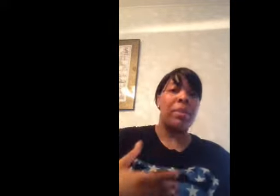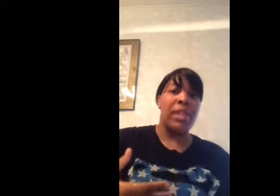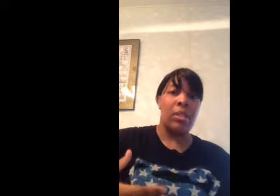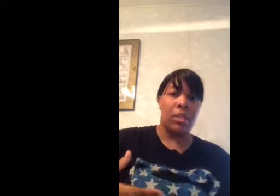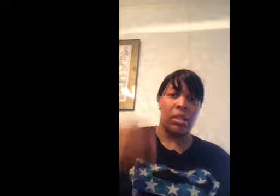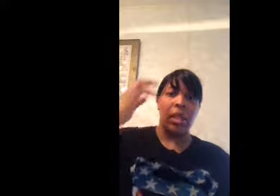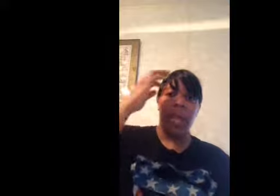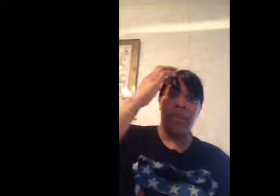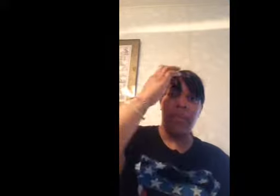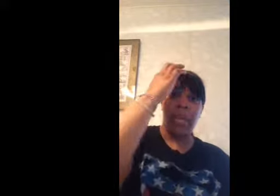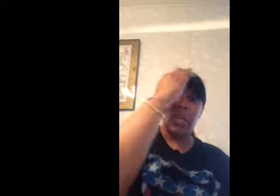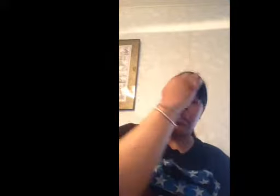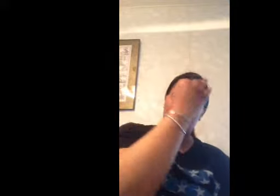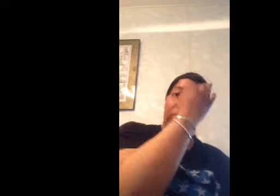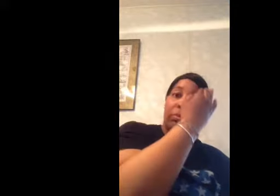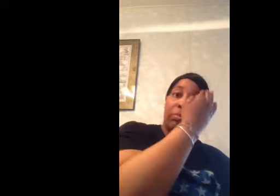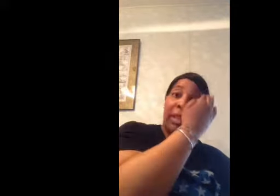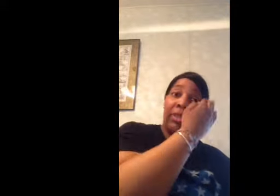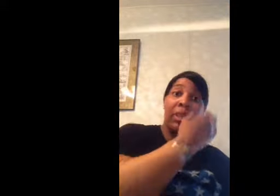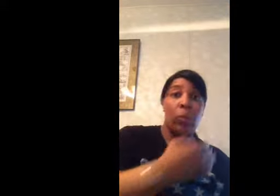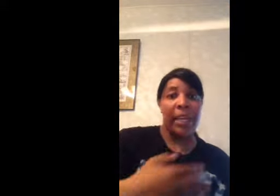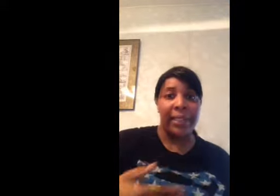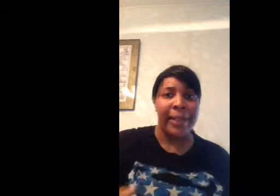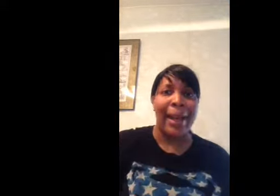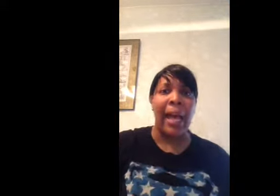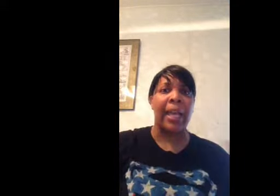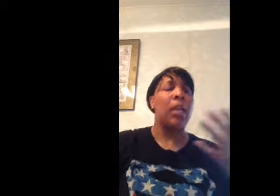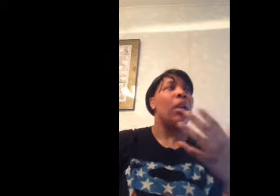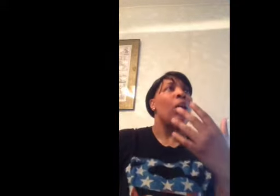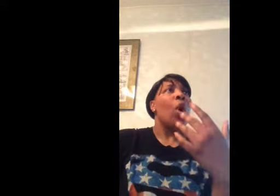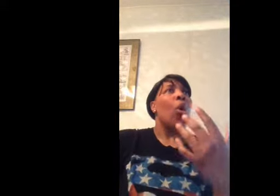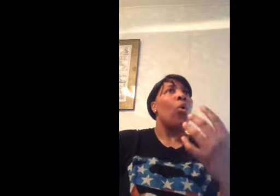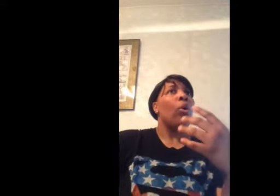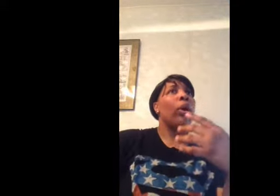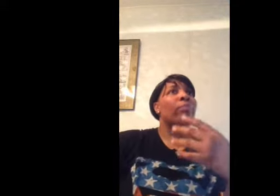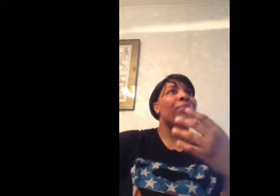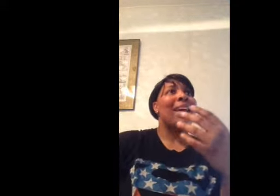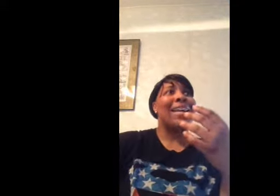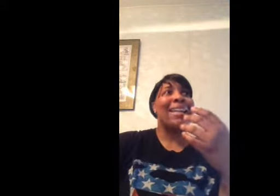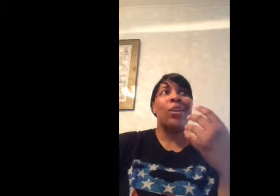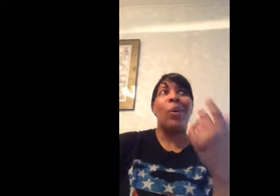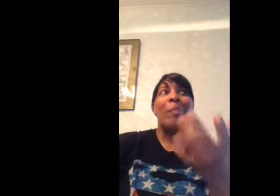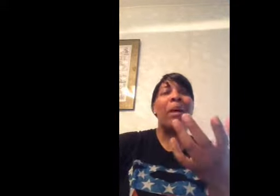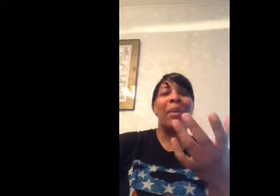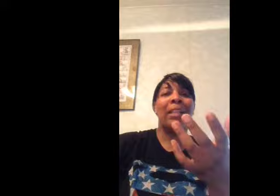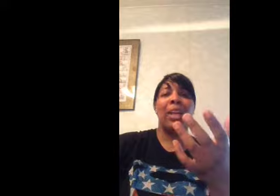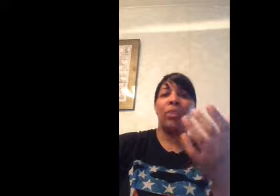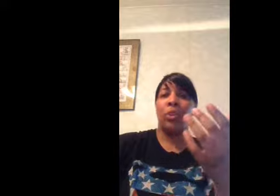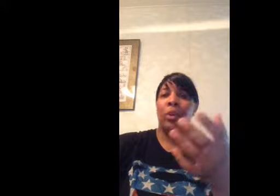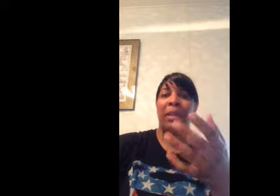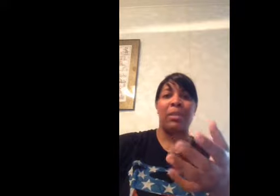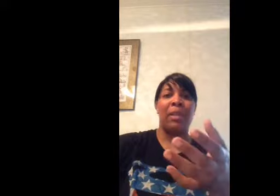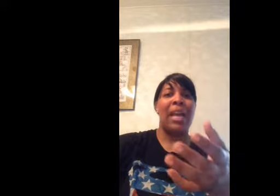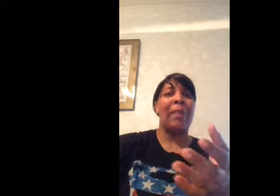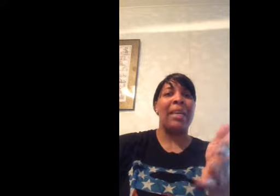upstairs and just lie in bed and basically wait to die. Or I can go about my life, do what makes me happy,